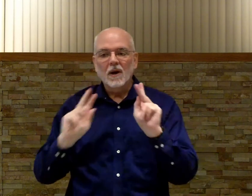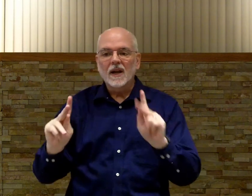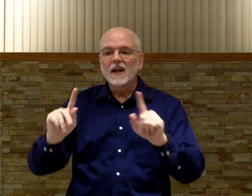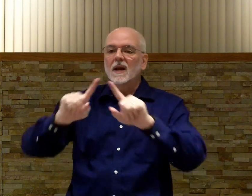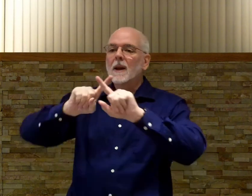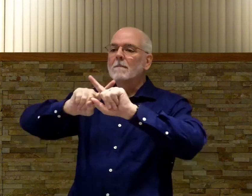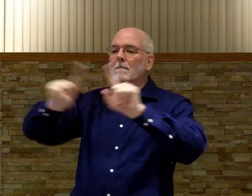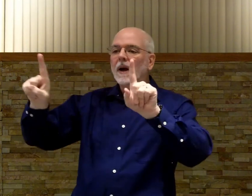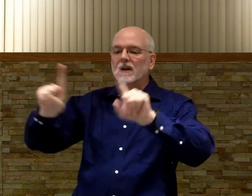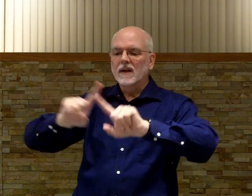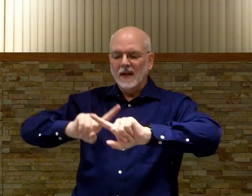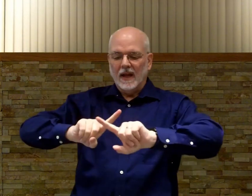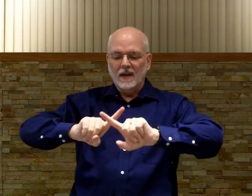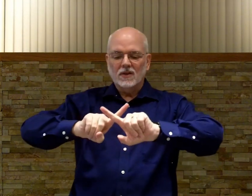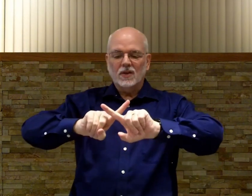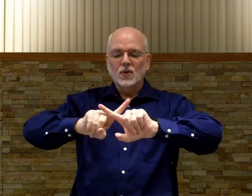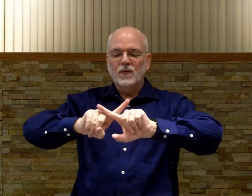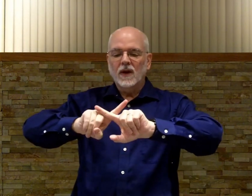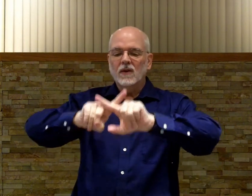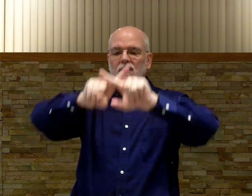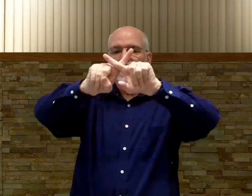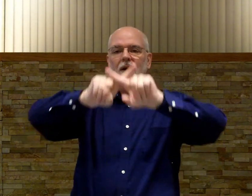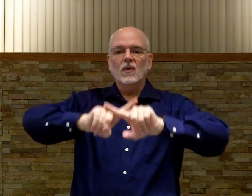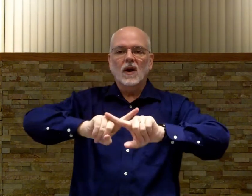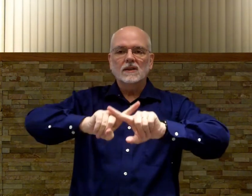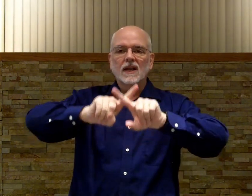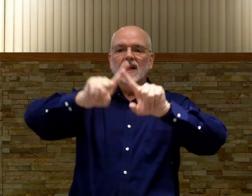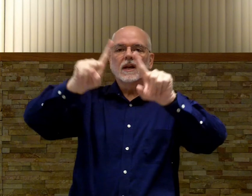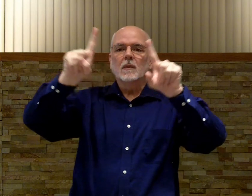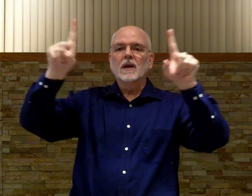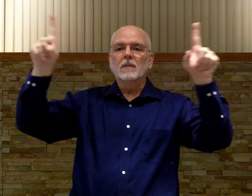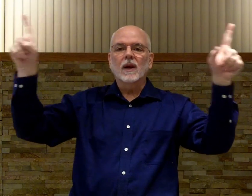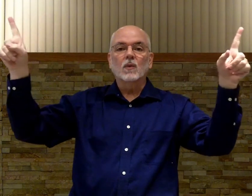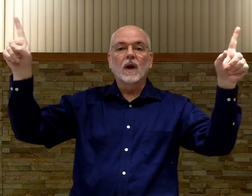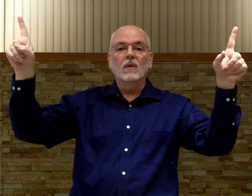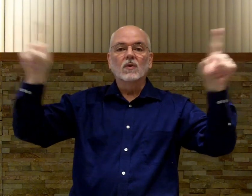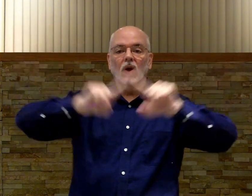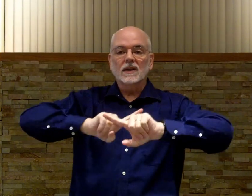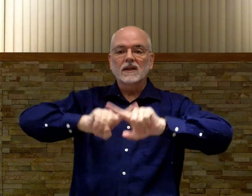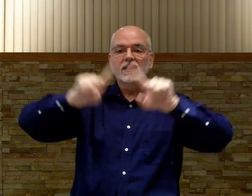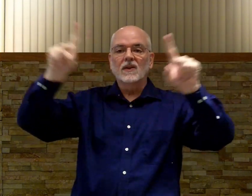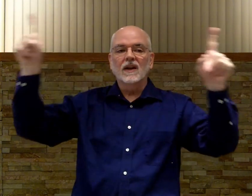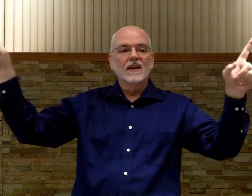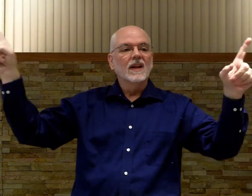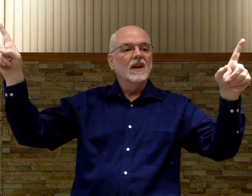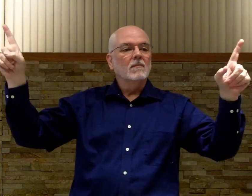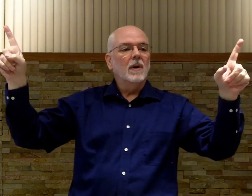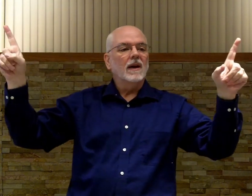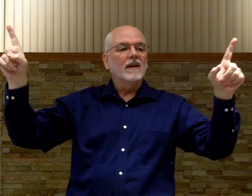Nobody, but. And it's two fingers kind of crossed, coming up like railroad crossings. All right? But